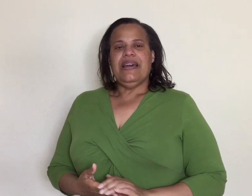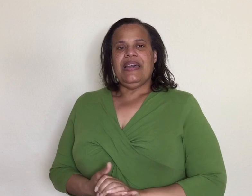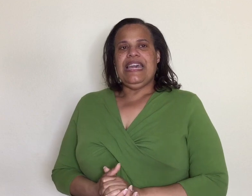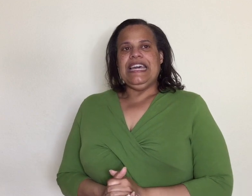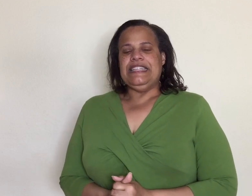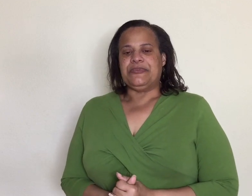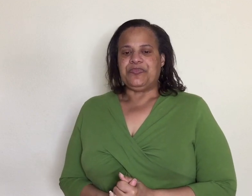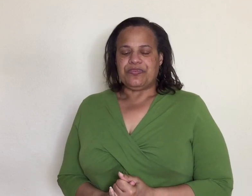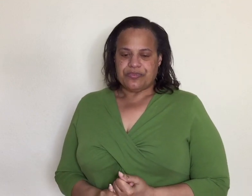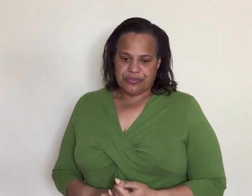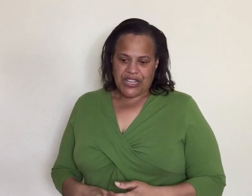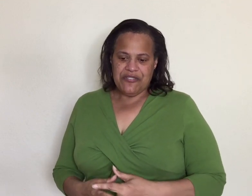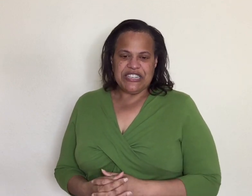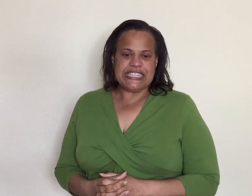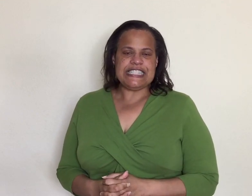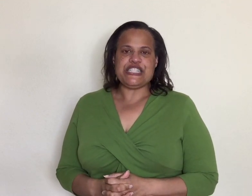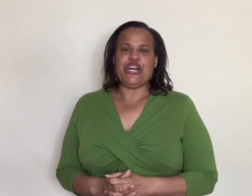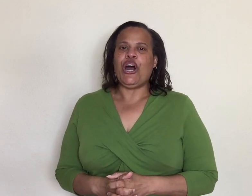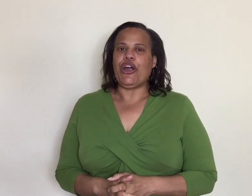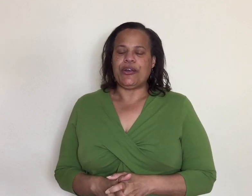and even listening to her